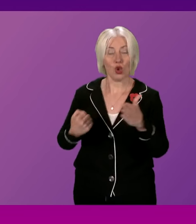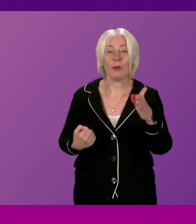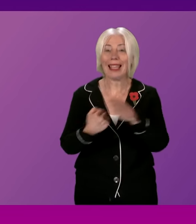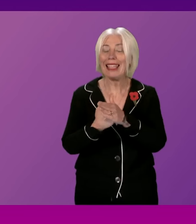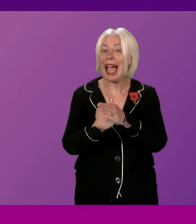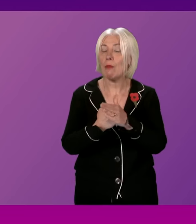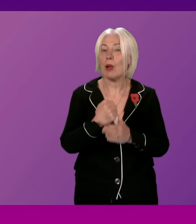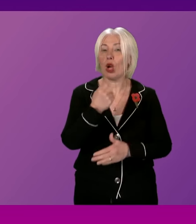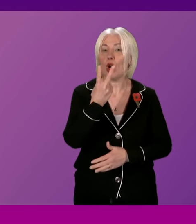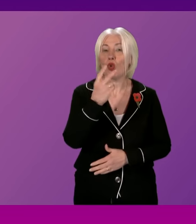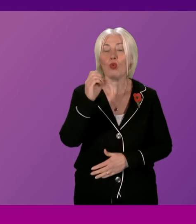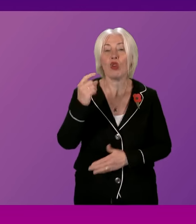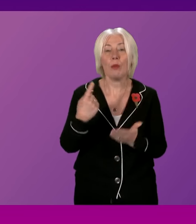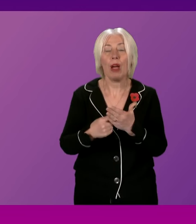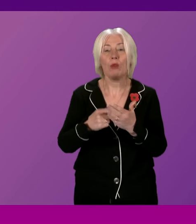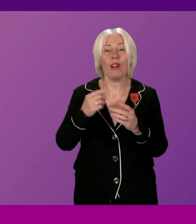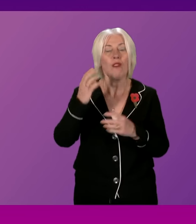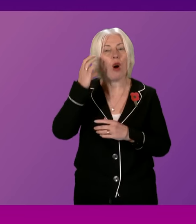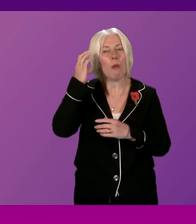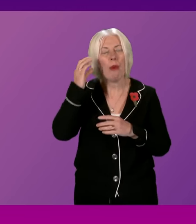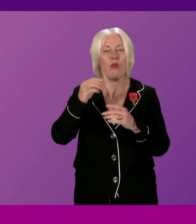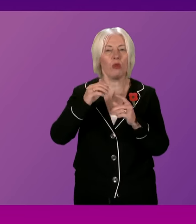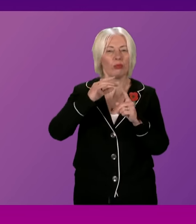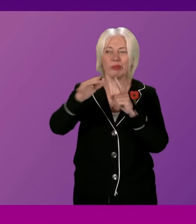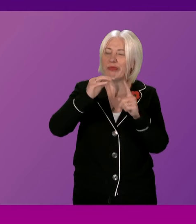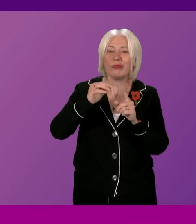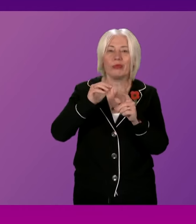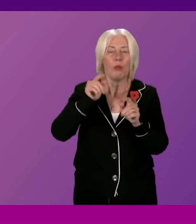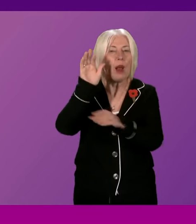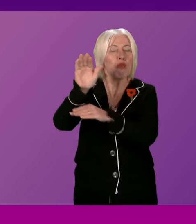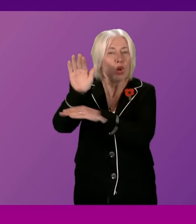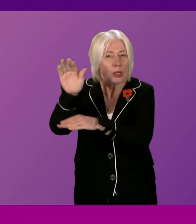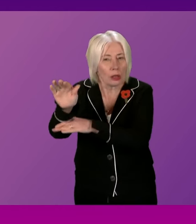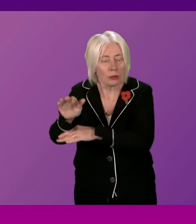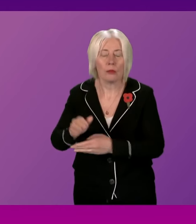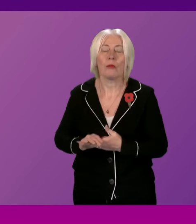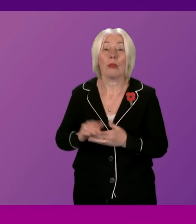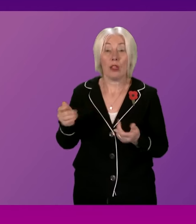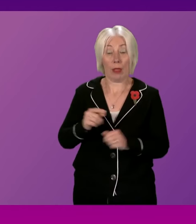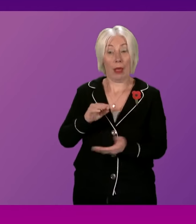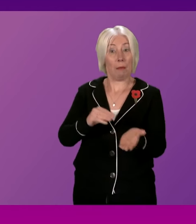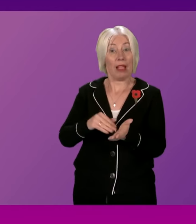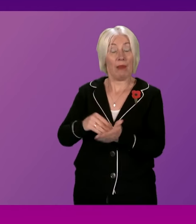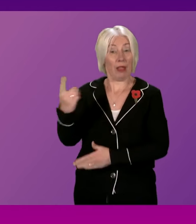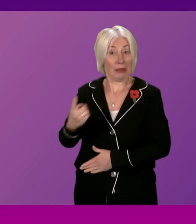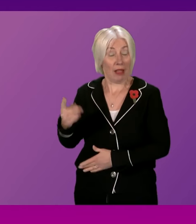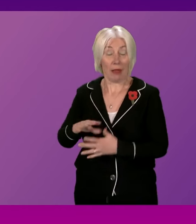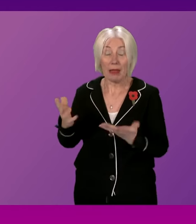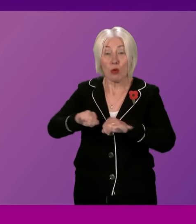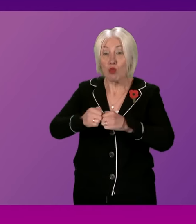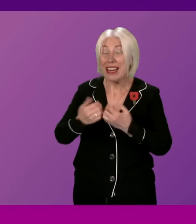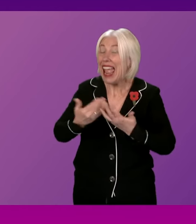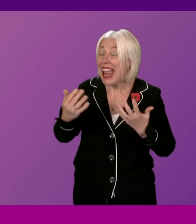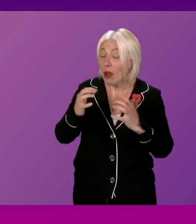on roaming charges by paying the bill entirely and exploring whether Mr Matheson himself has broken any parliamentary